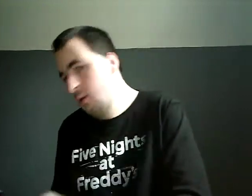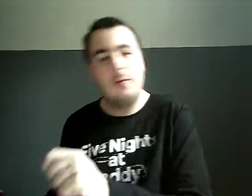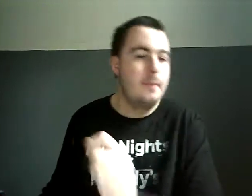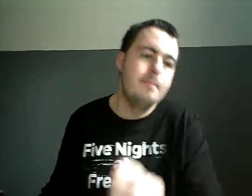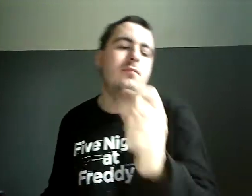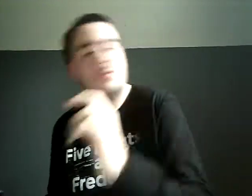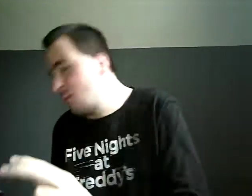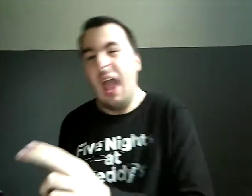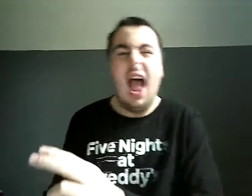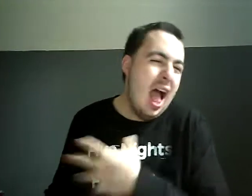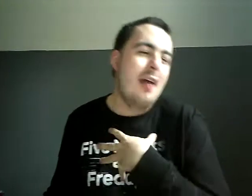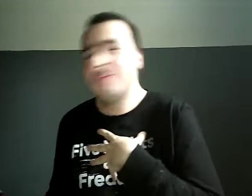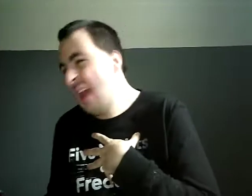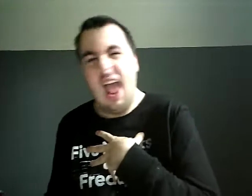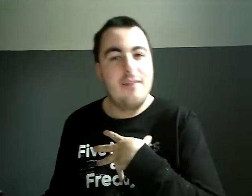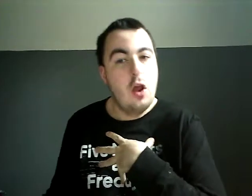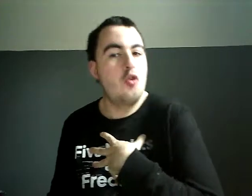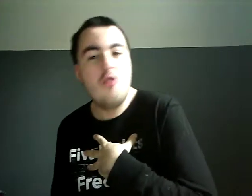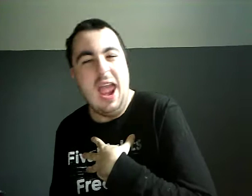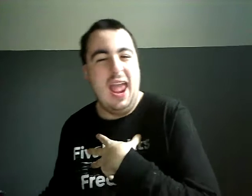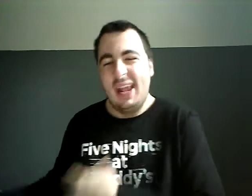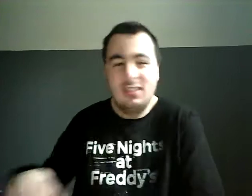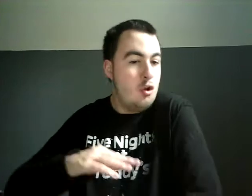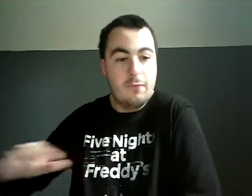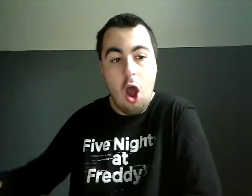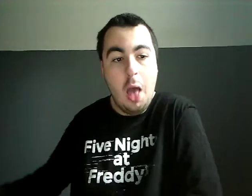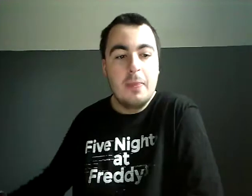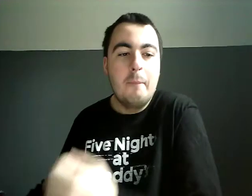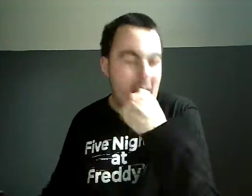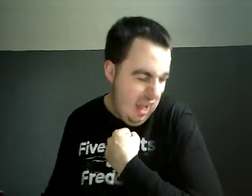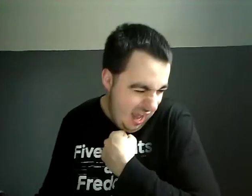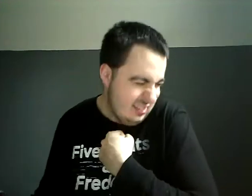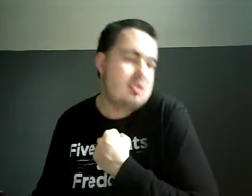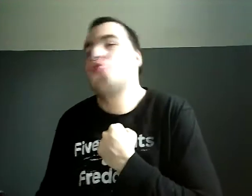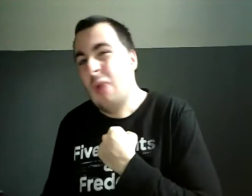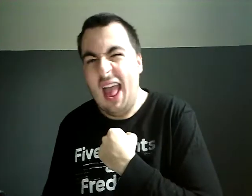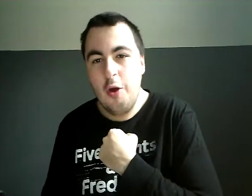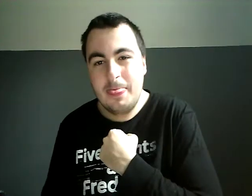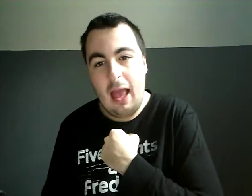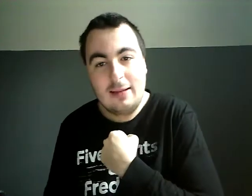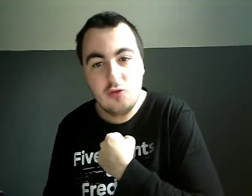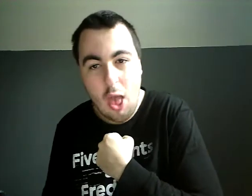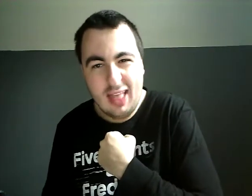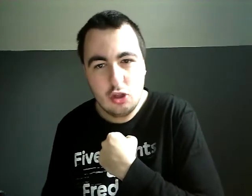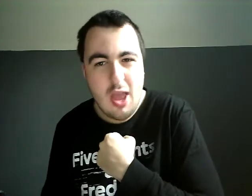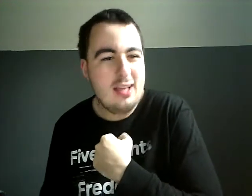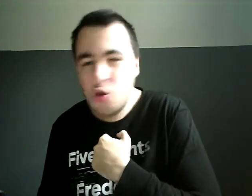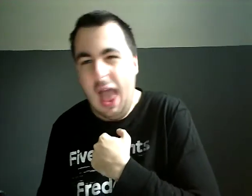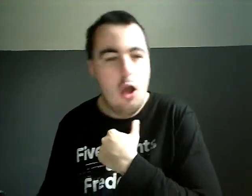I ran away from the pain, always breaking down